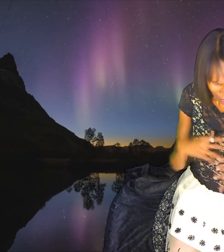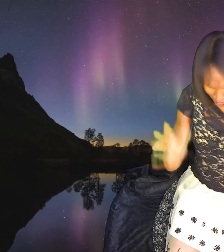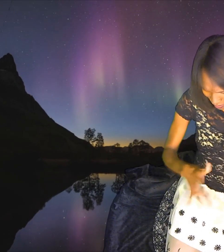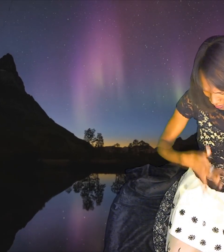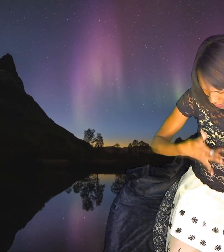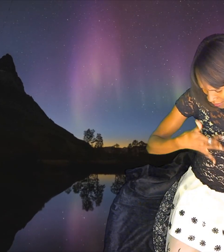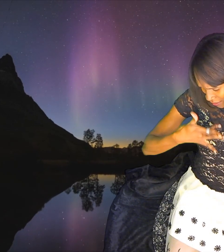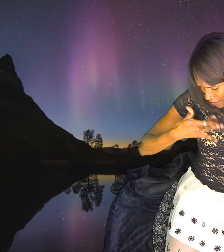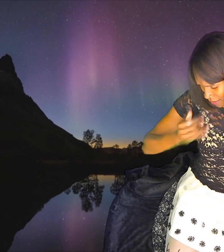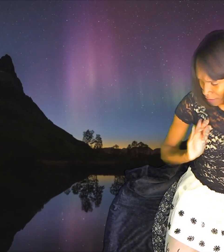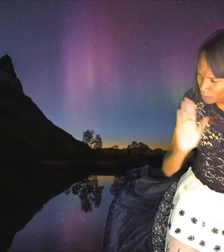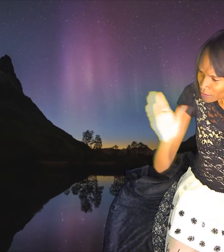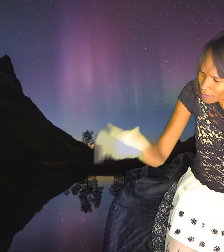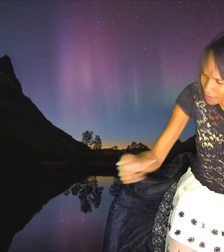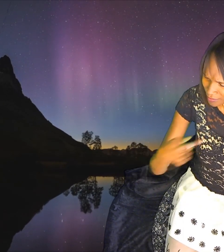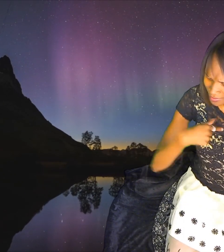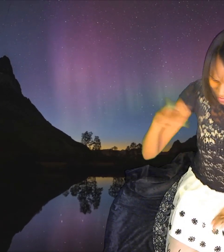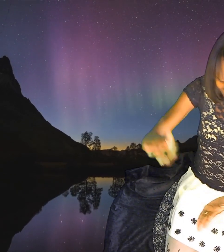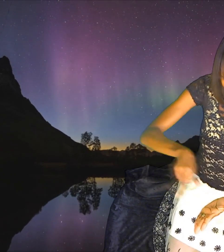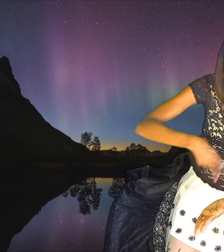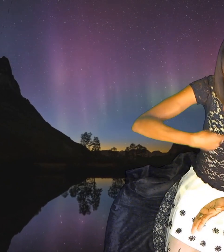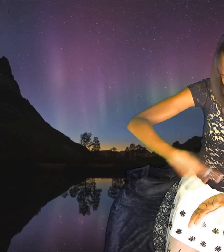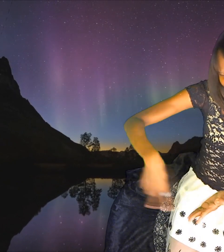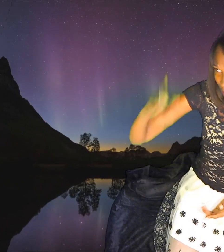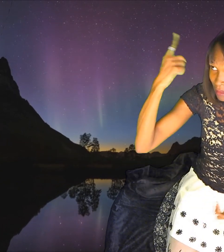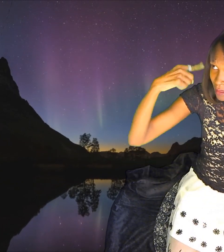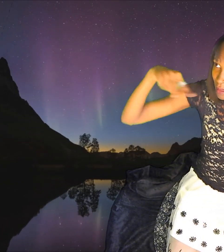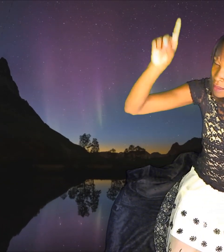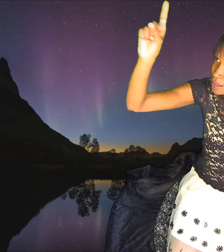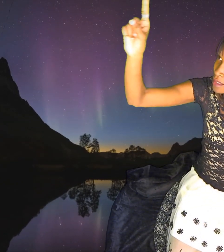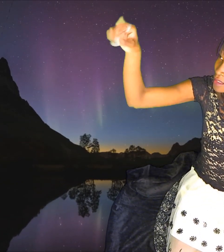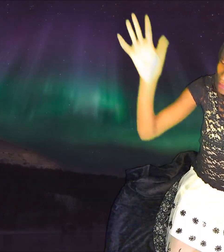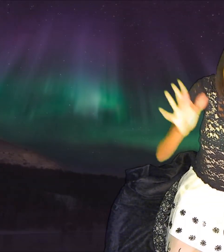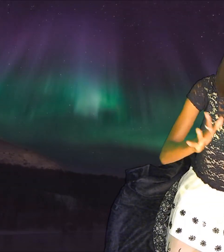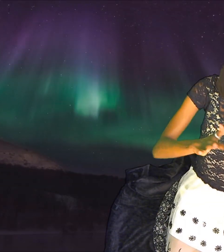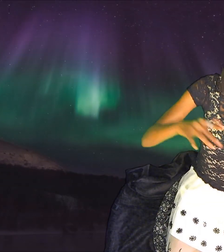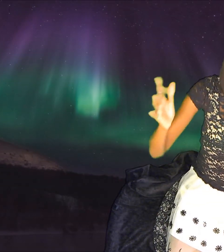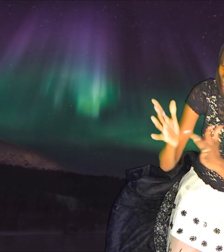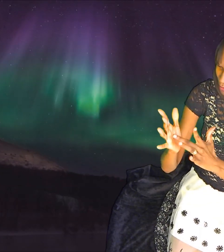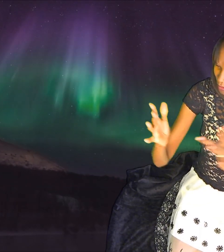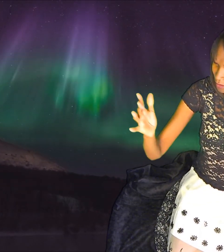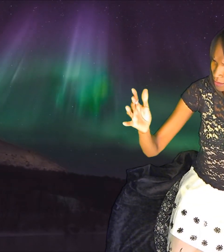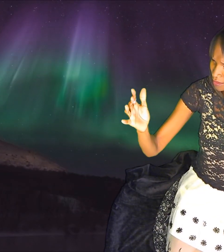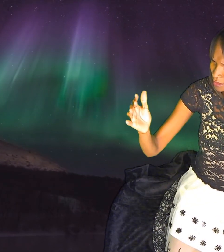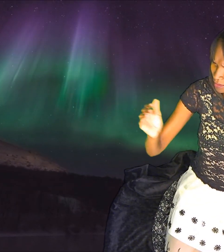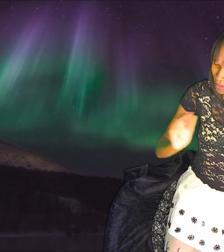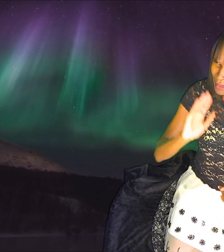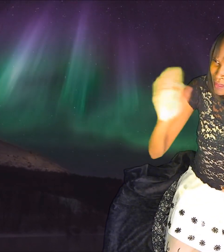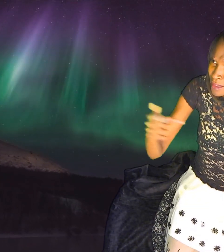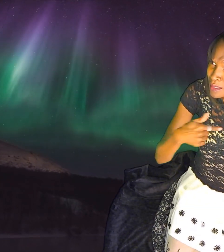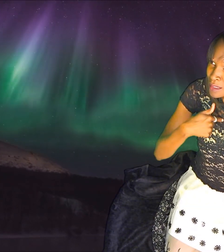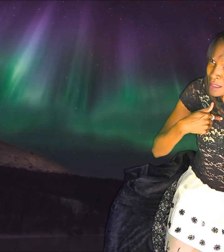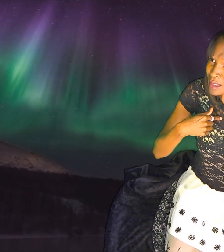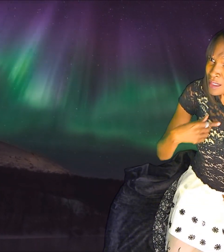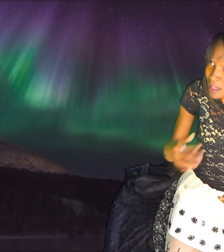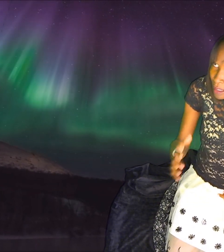feel? Will I dance for you, Jesus? Or in all of you be